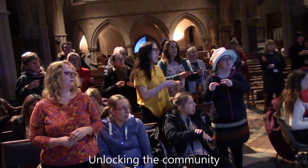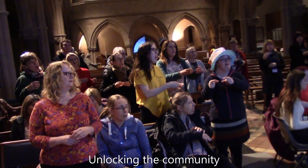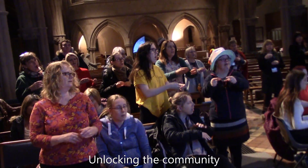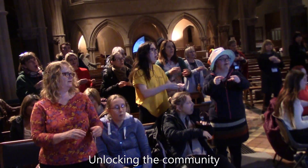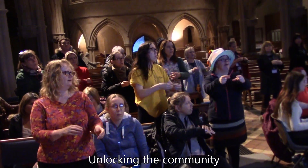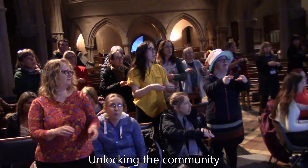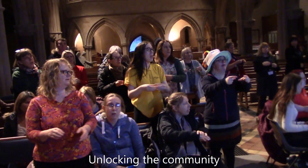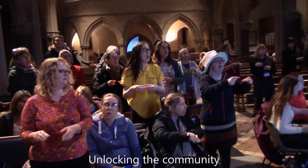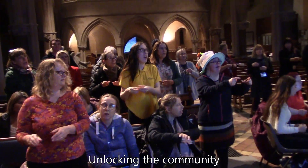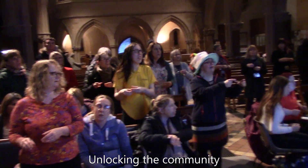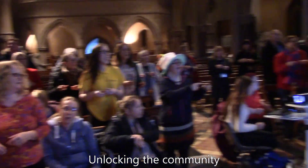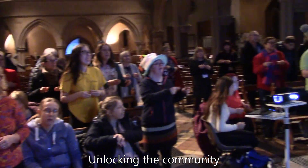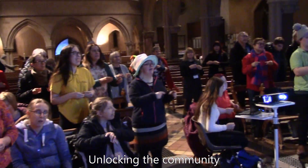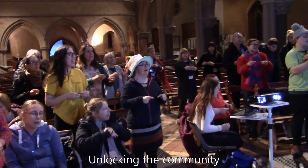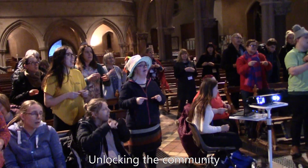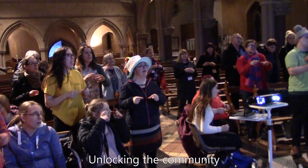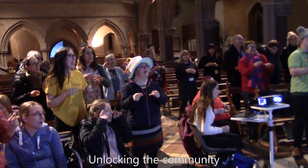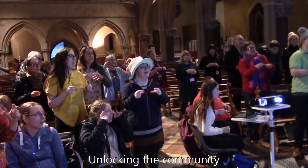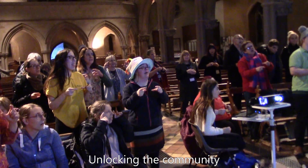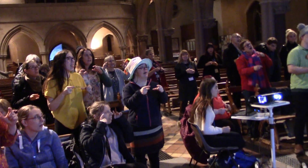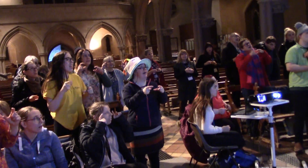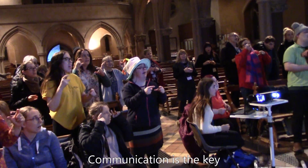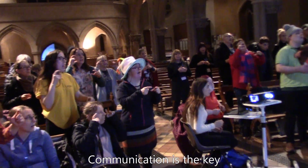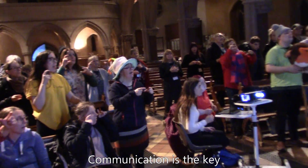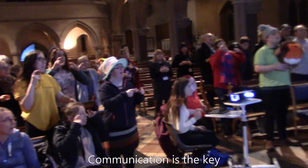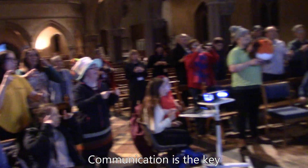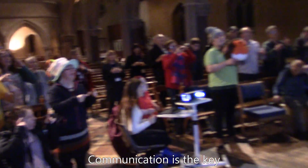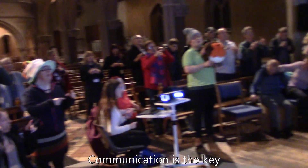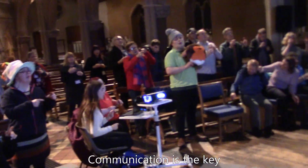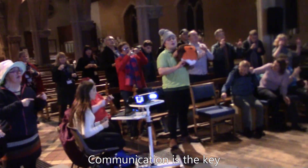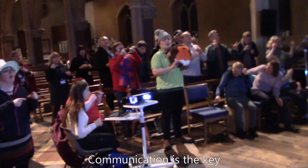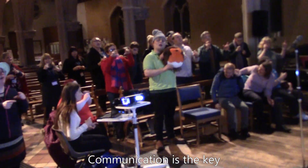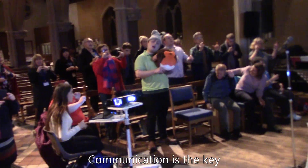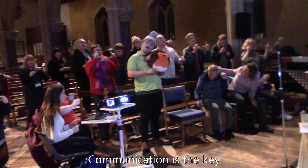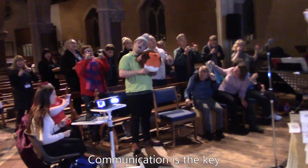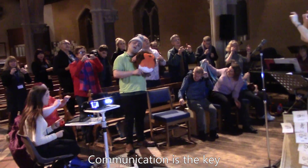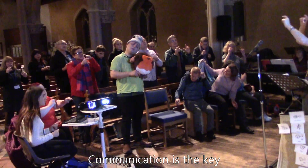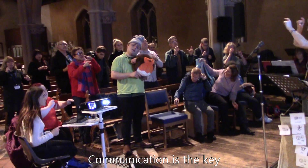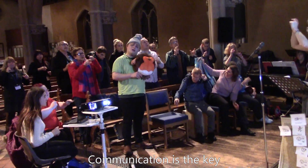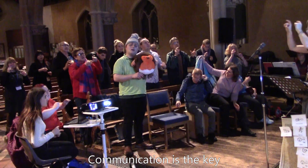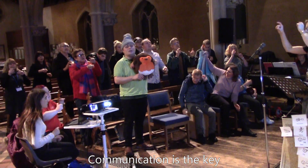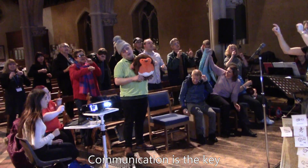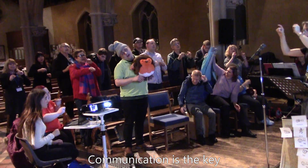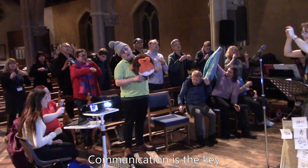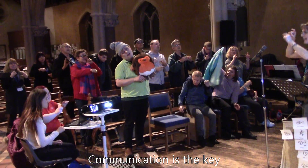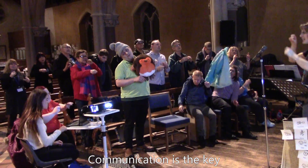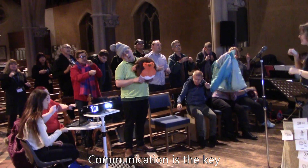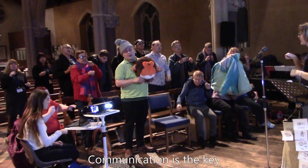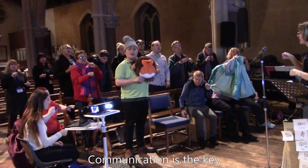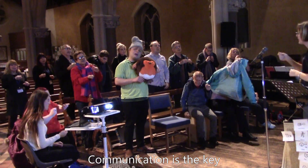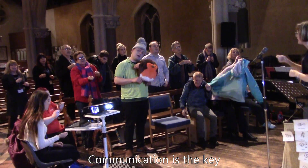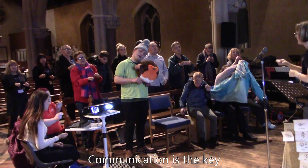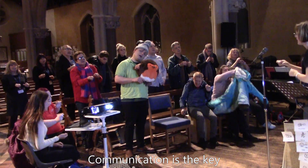community. Communication is the key,